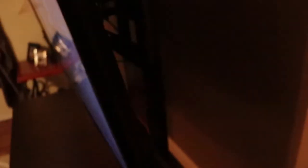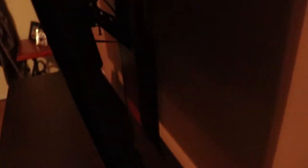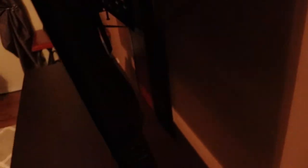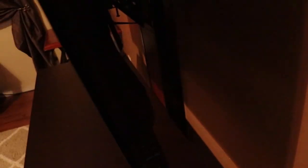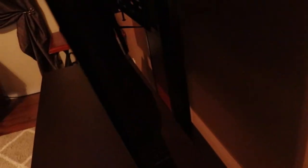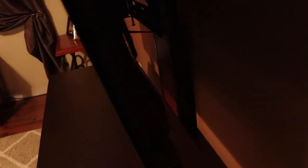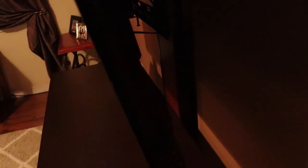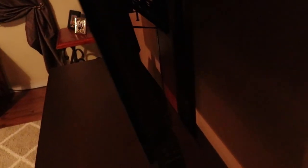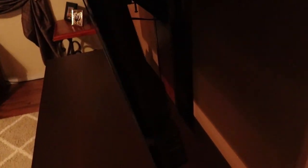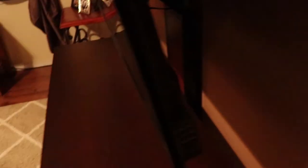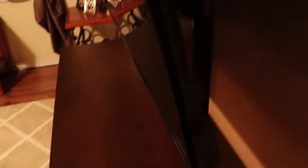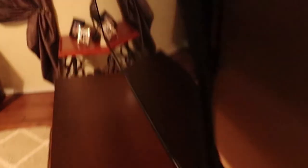Dude.